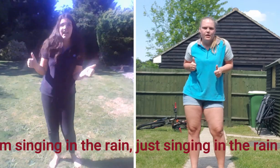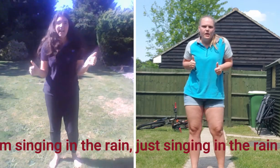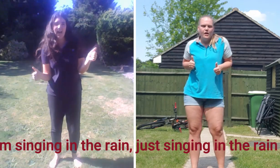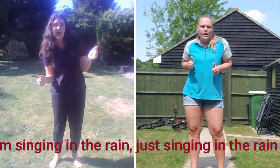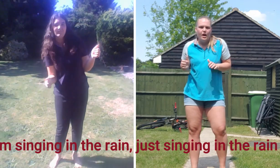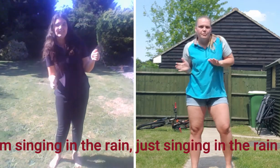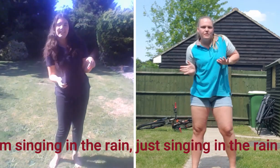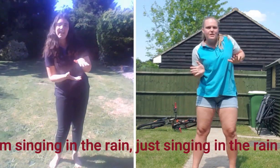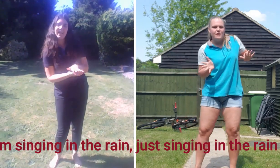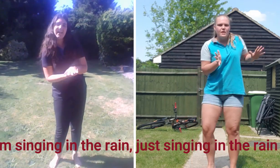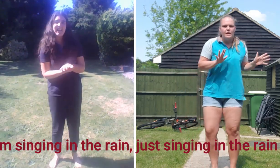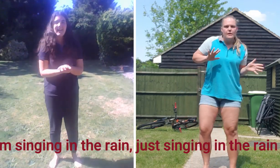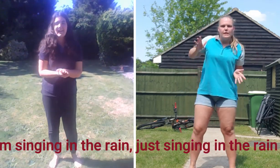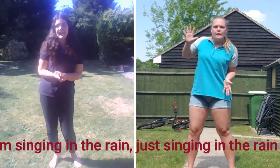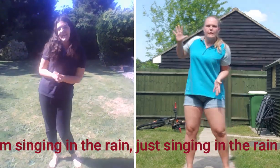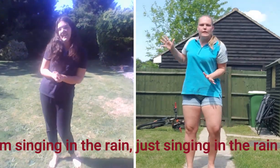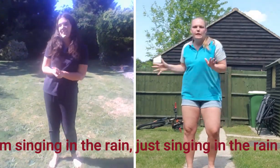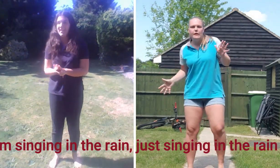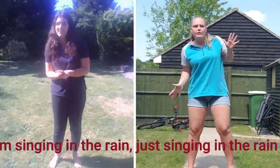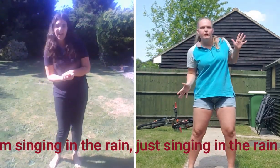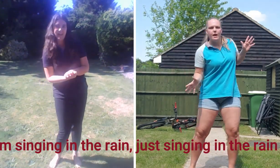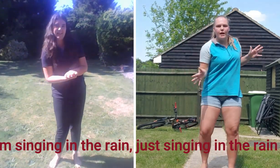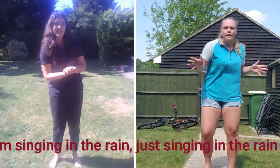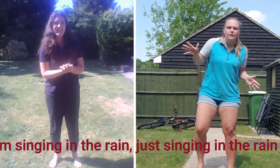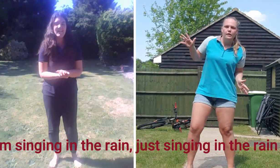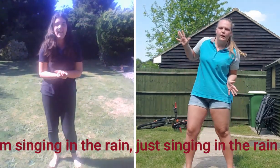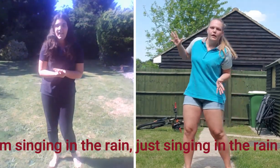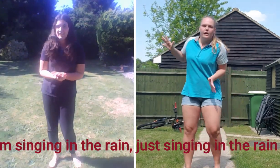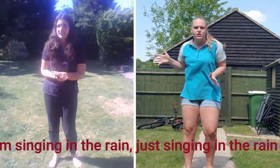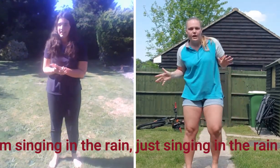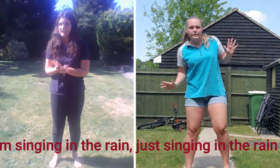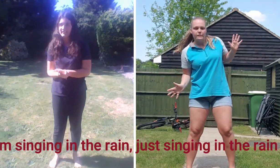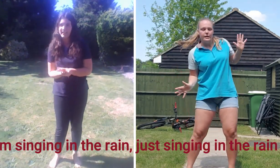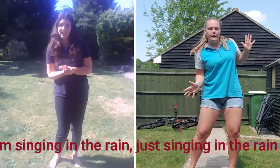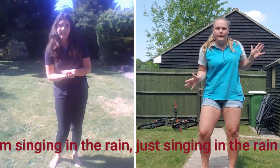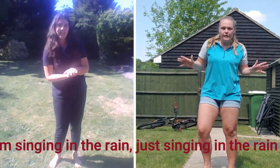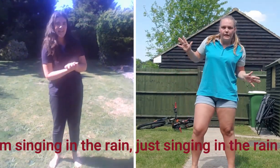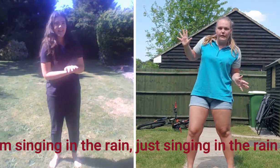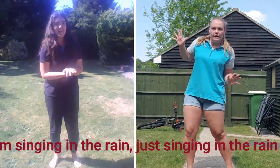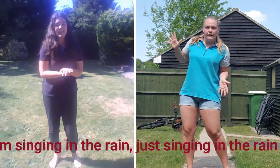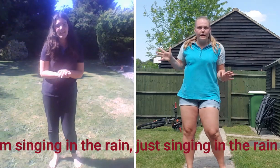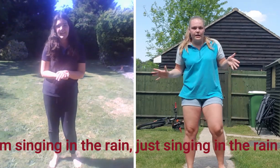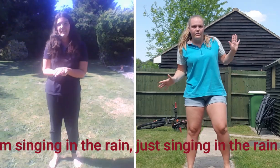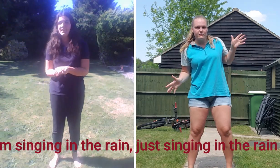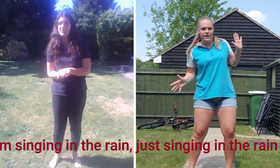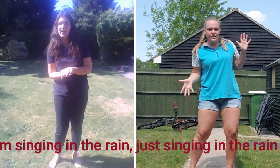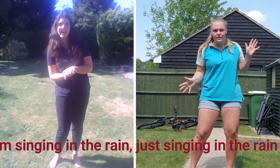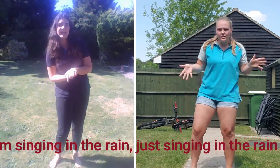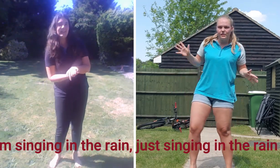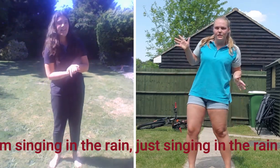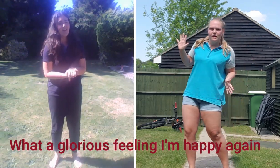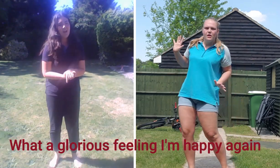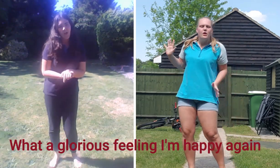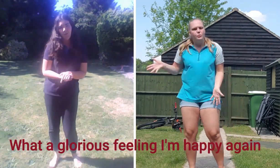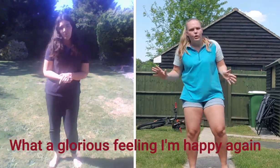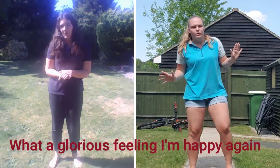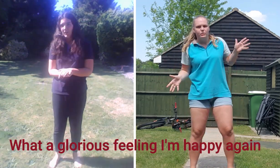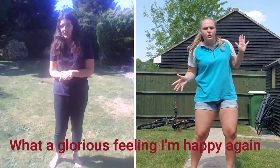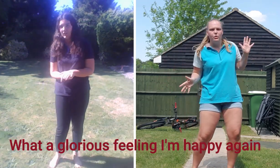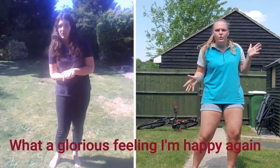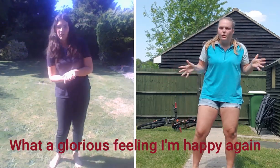-cha-cha. I'm singing in the rain, just singing in the rain.